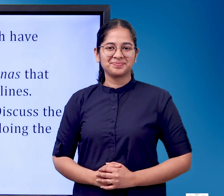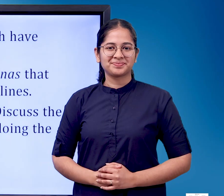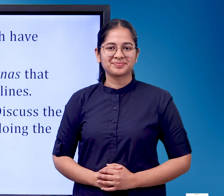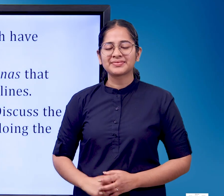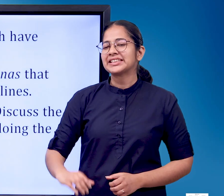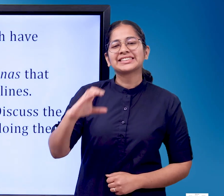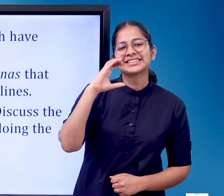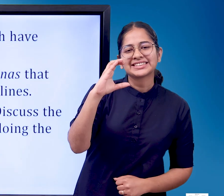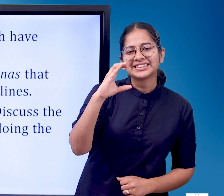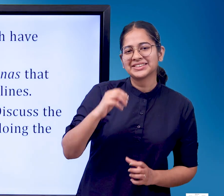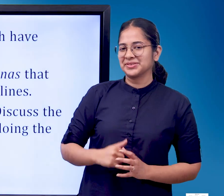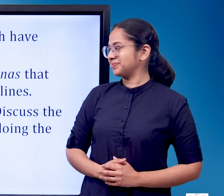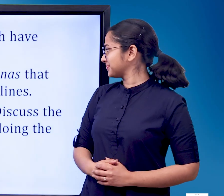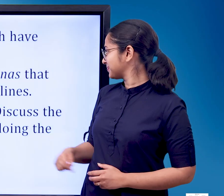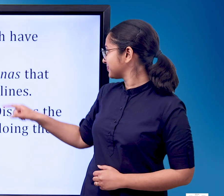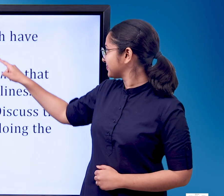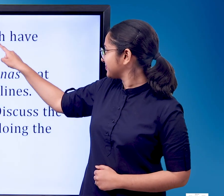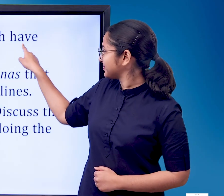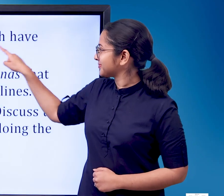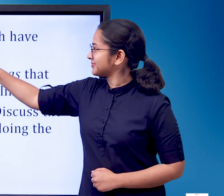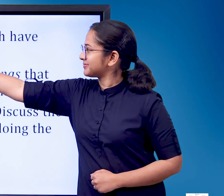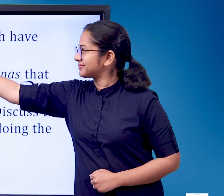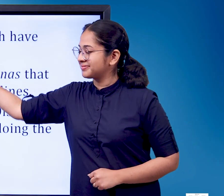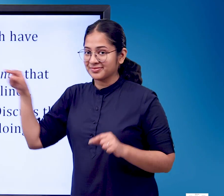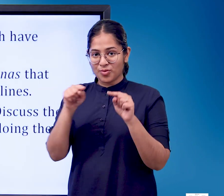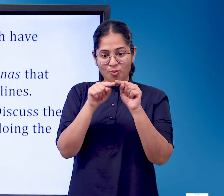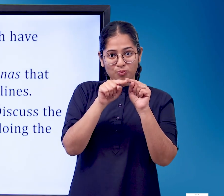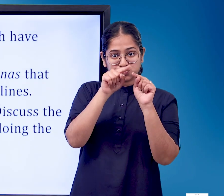C. Cross the asanas which have curved lines